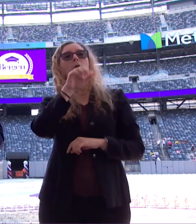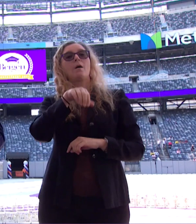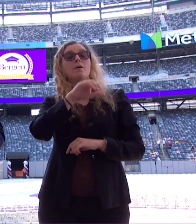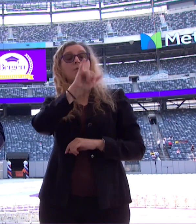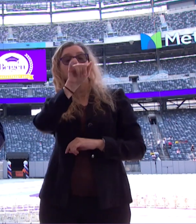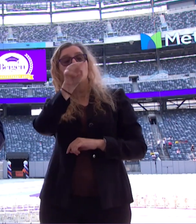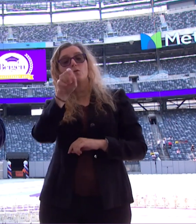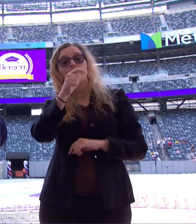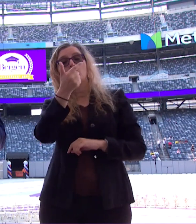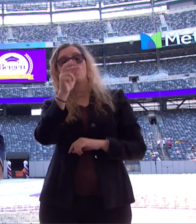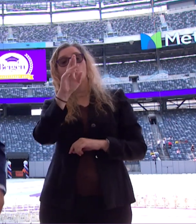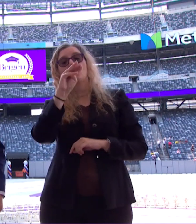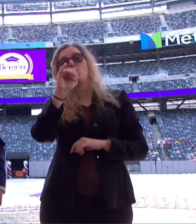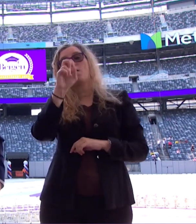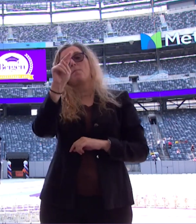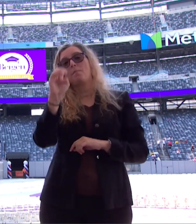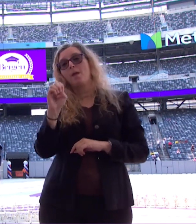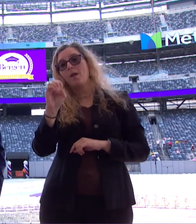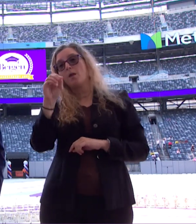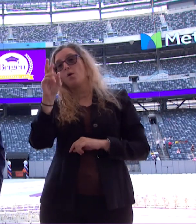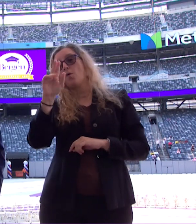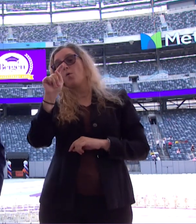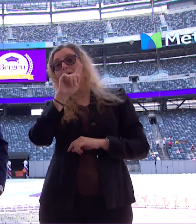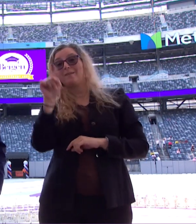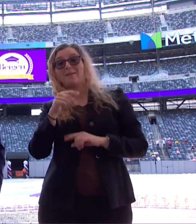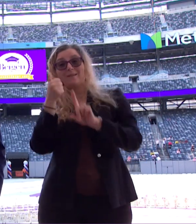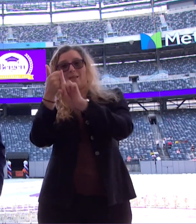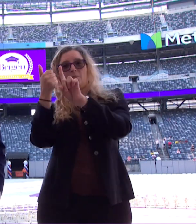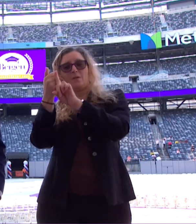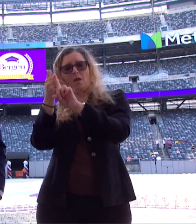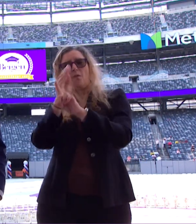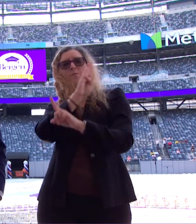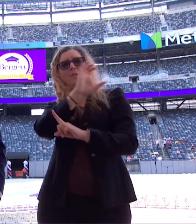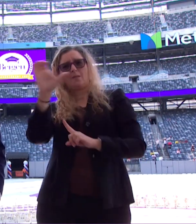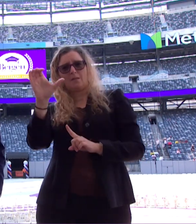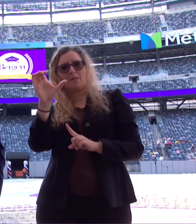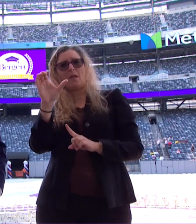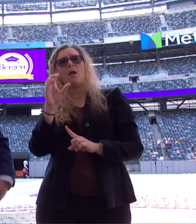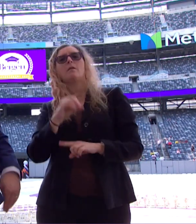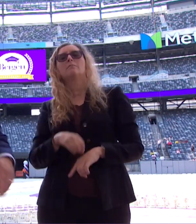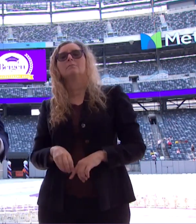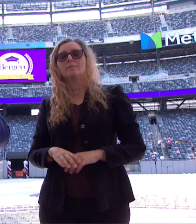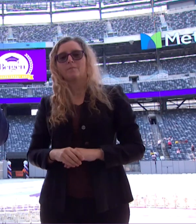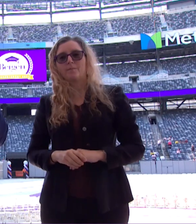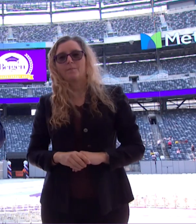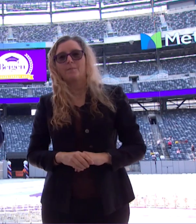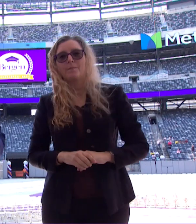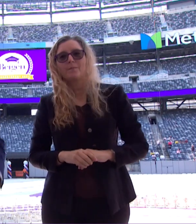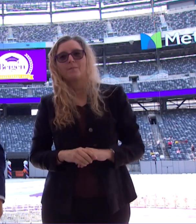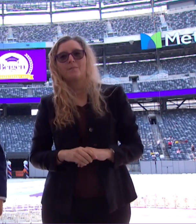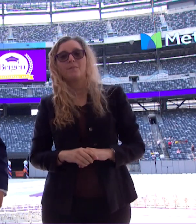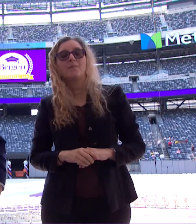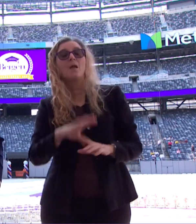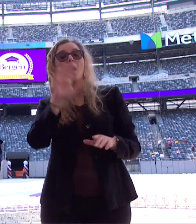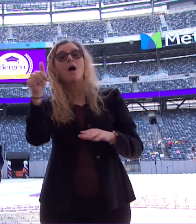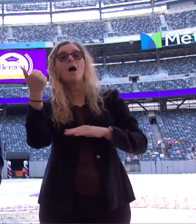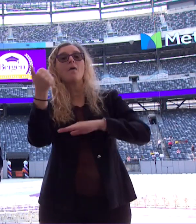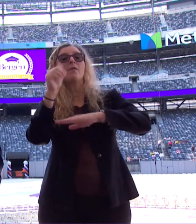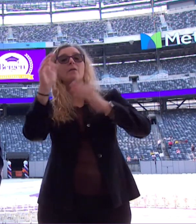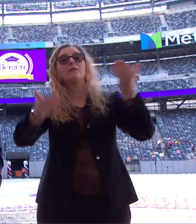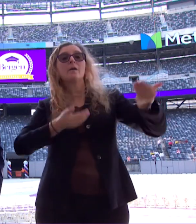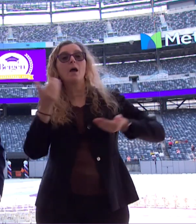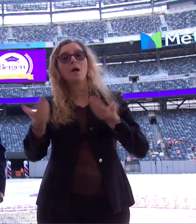who, by the way, used to be a Bergen Community College trustee as well. So call out for Jermaine there. Other platform guests